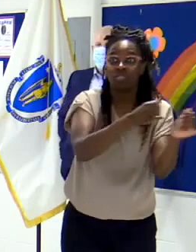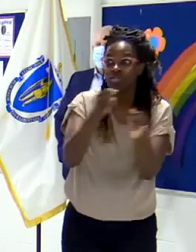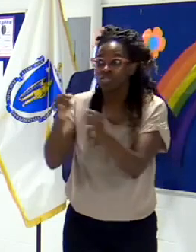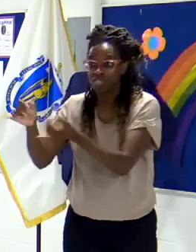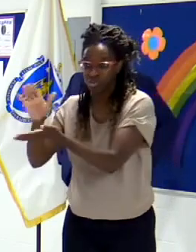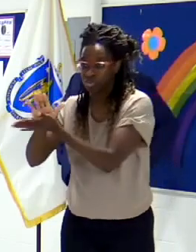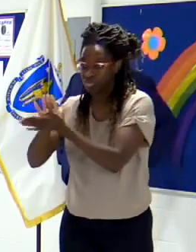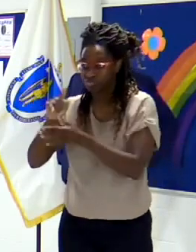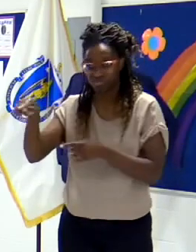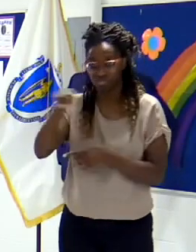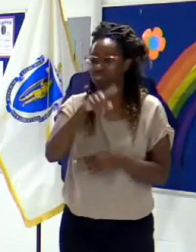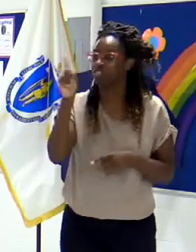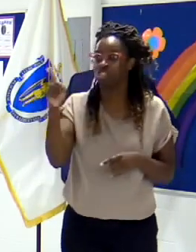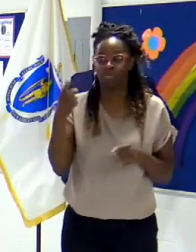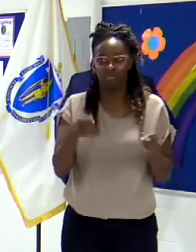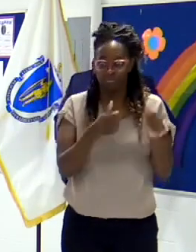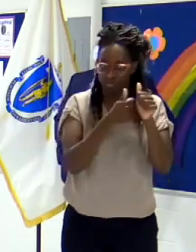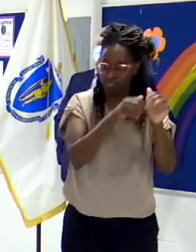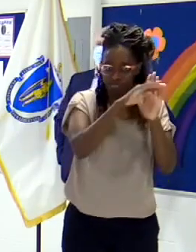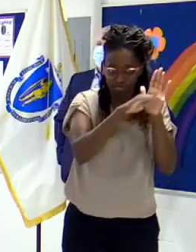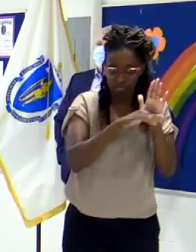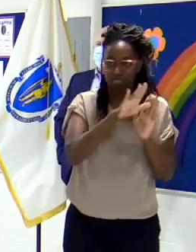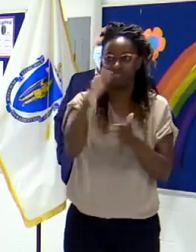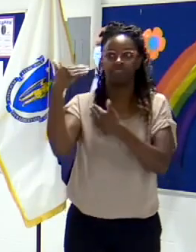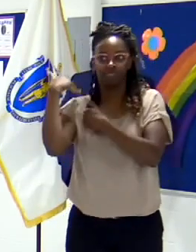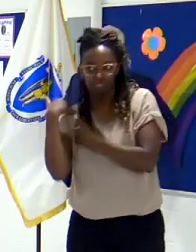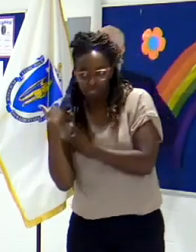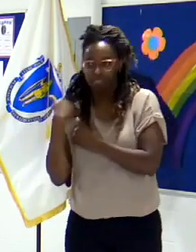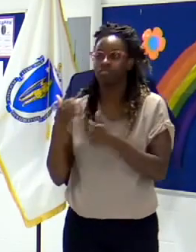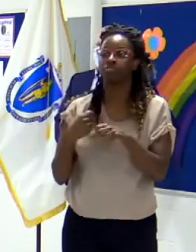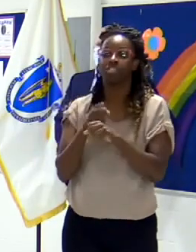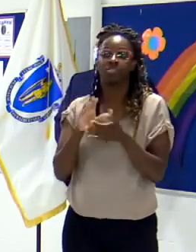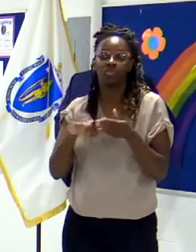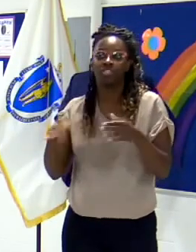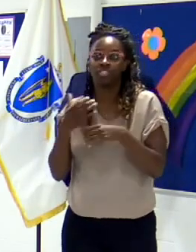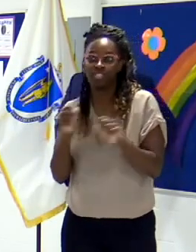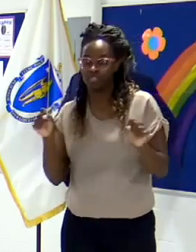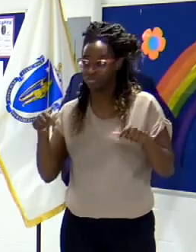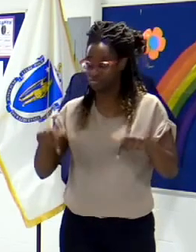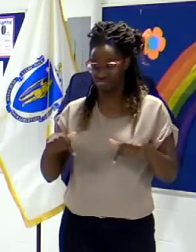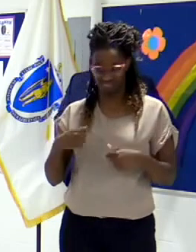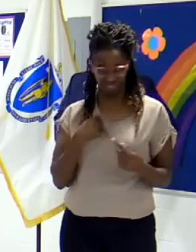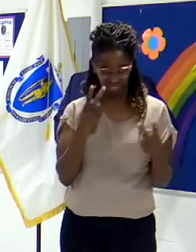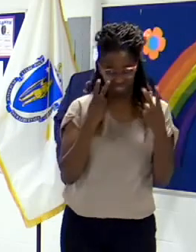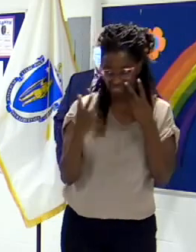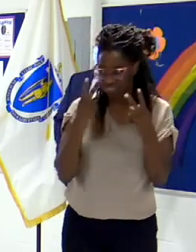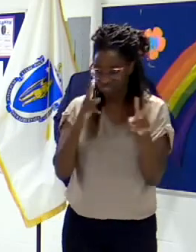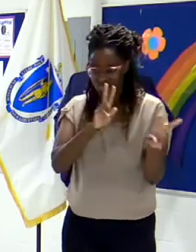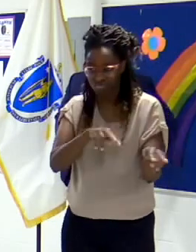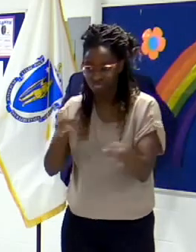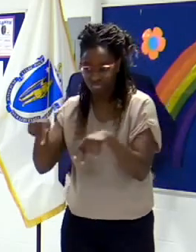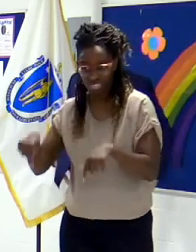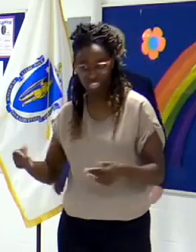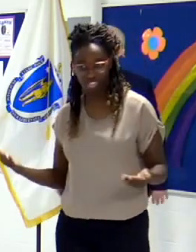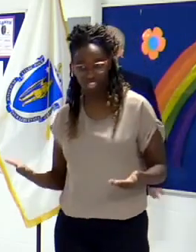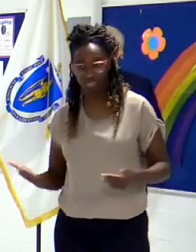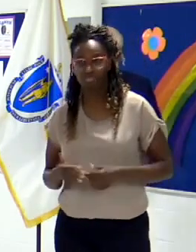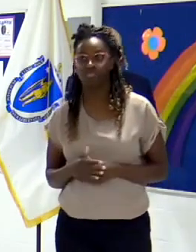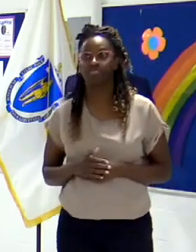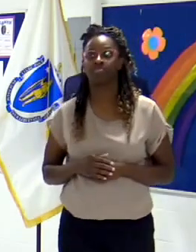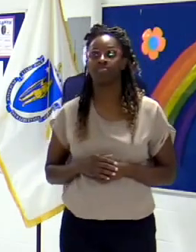there were a number of examples of how that played out as we were walking through here. And some of them are not things that would be obvious